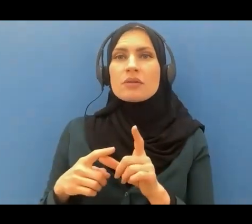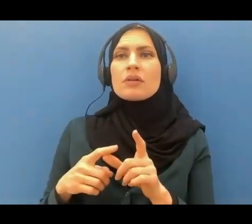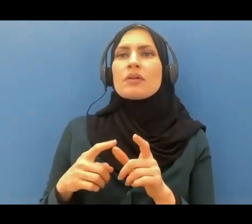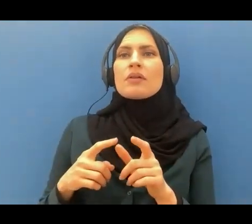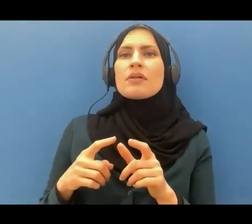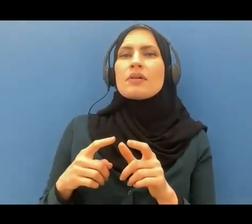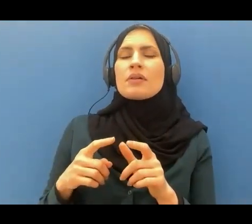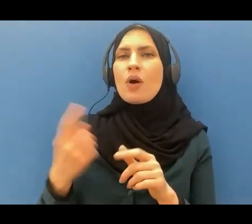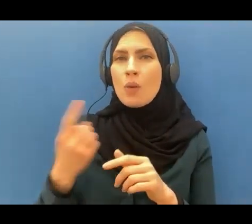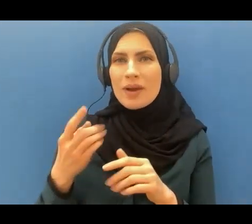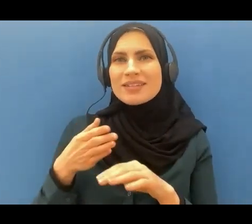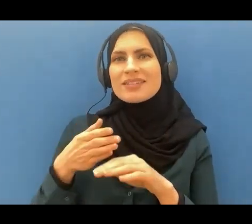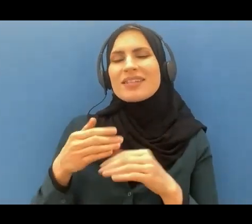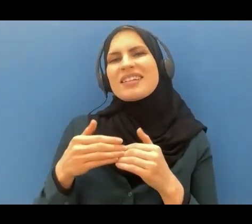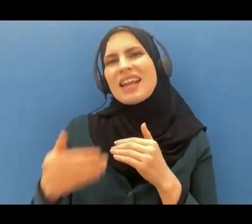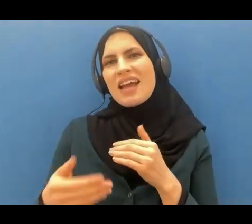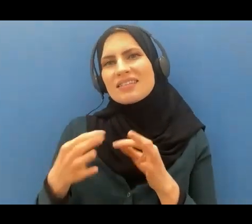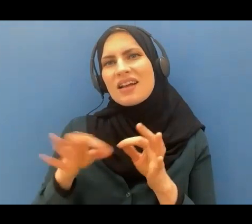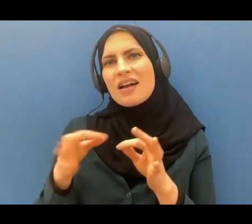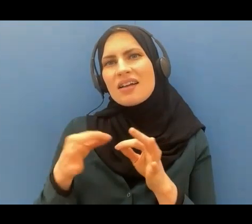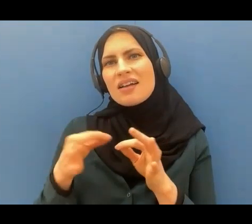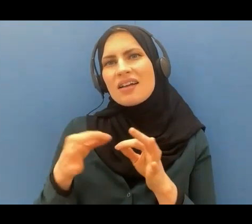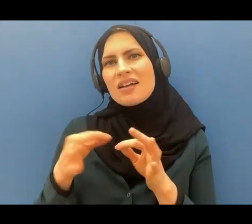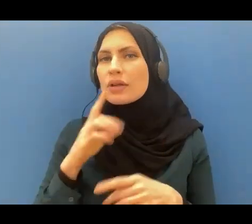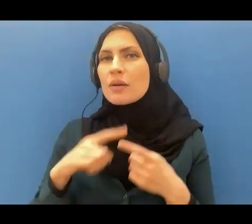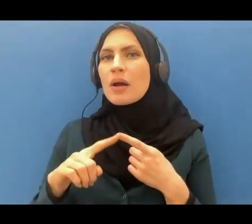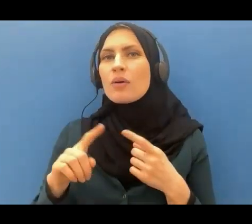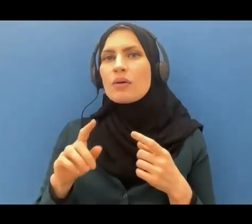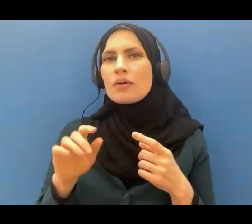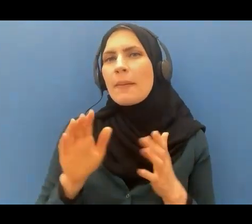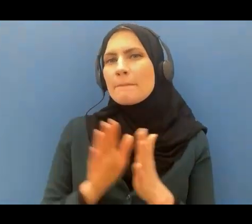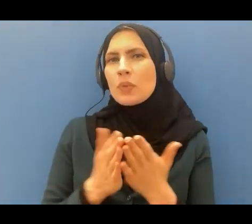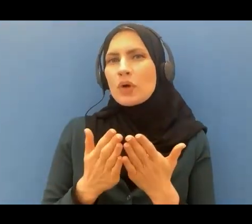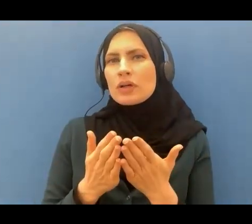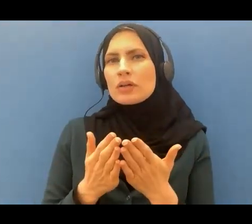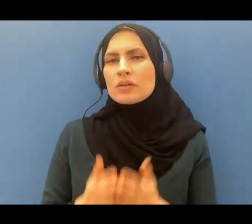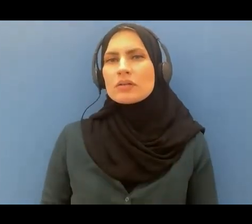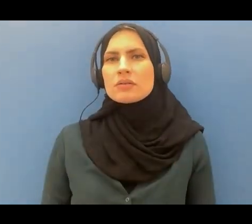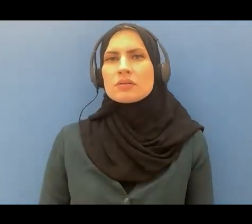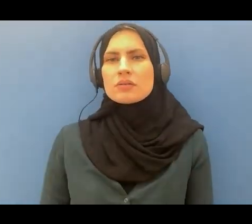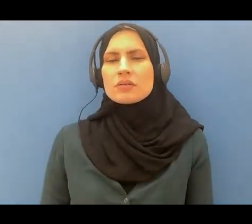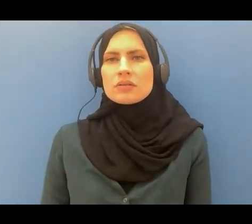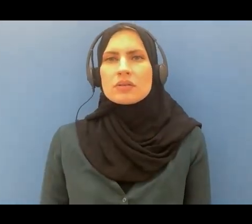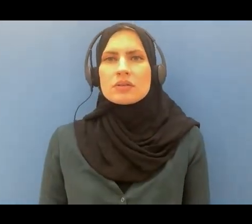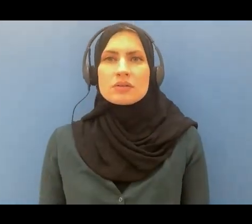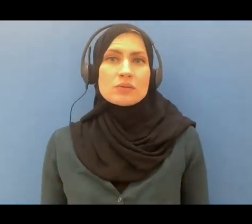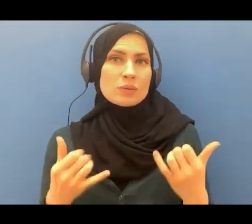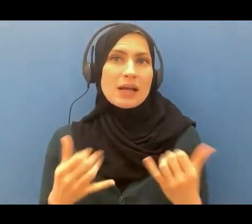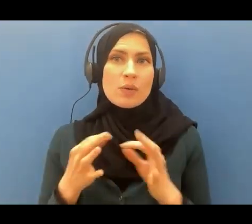be always referring to the book so ayah number two immediately says